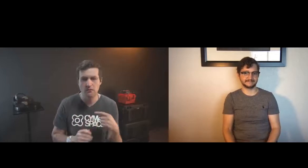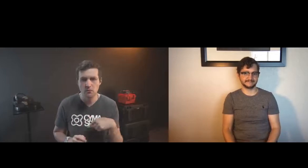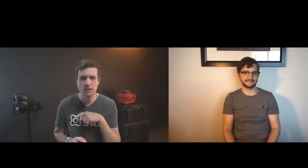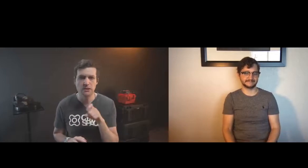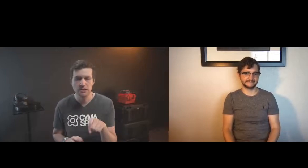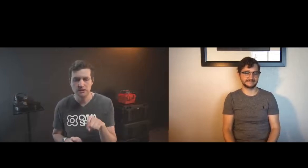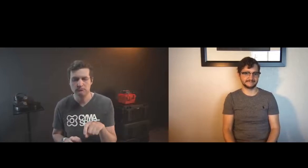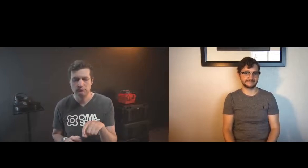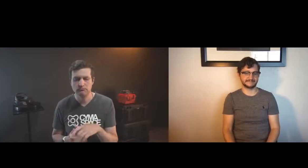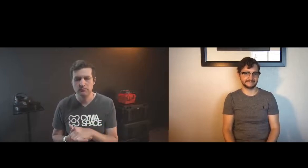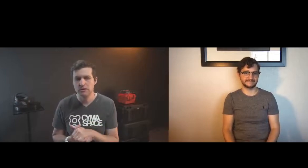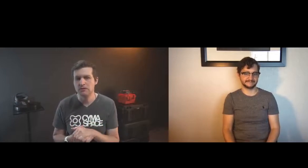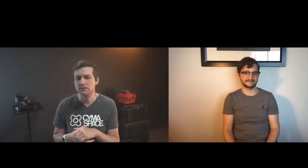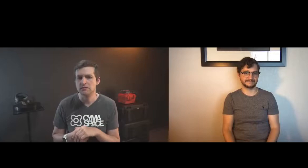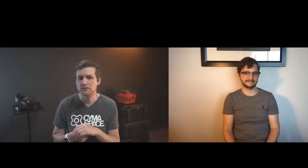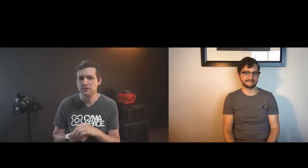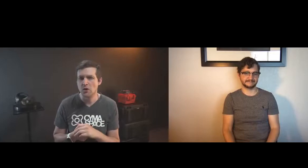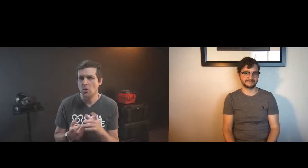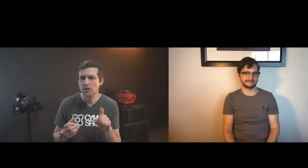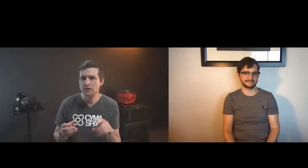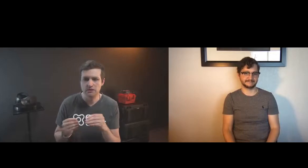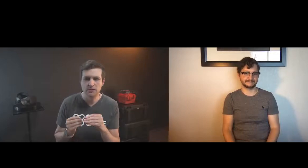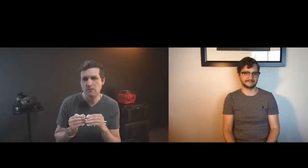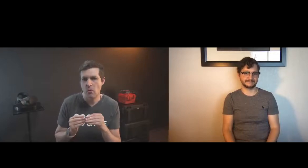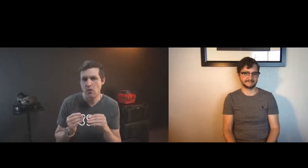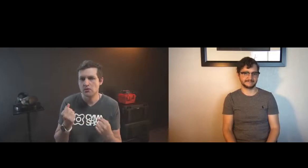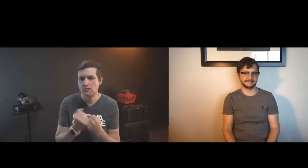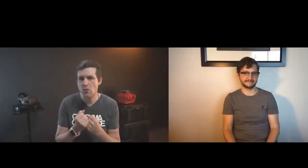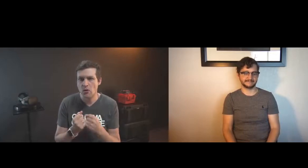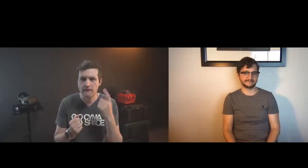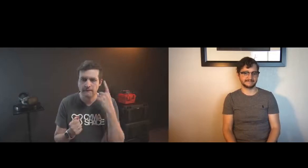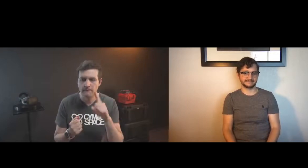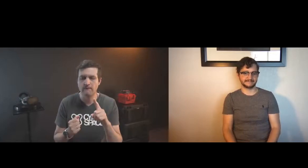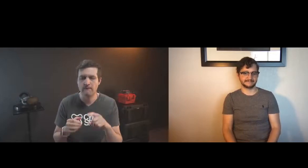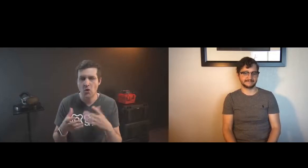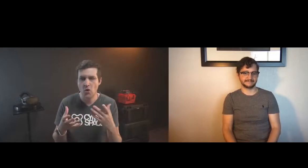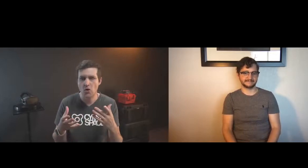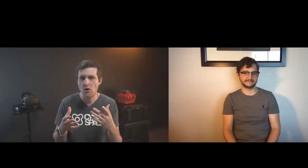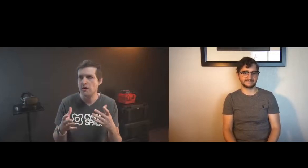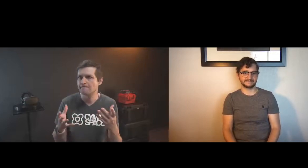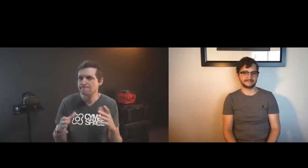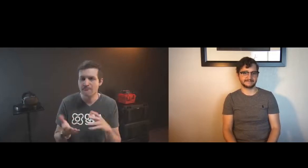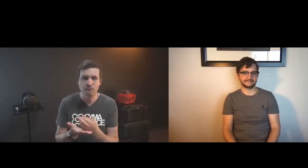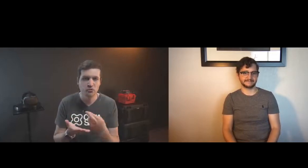have these technical skills that are needed and we need more support